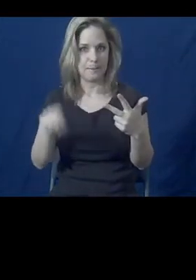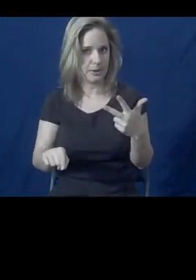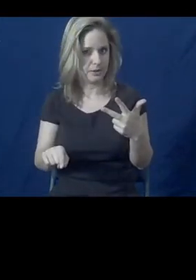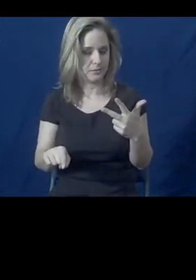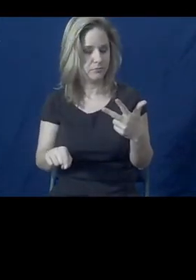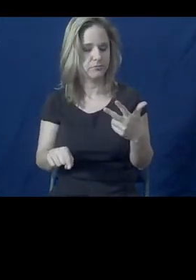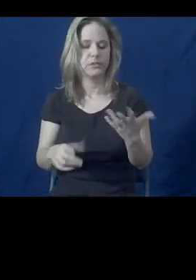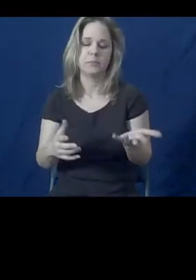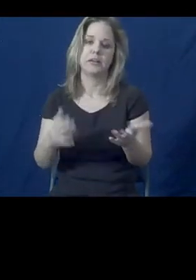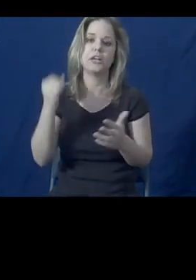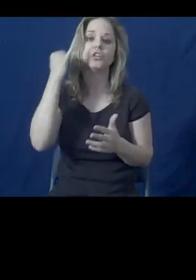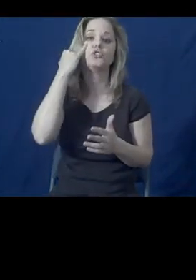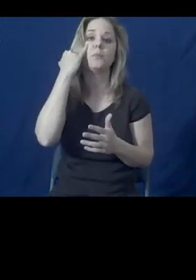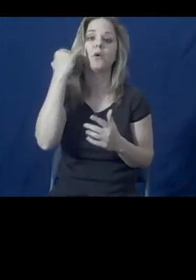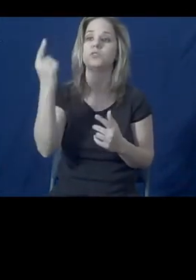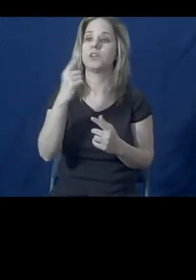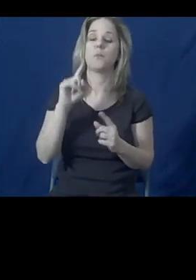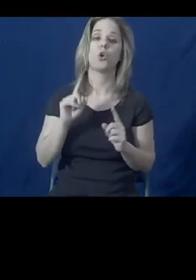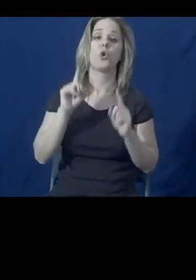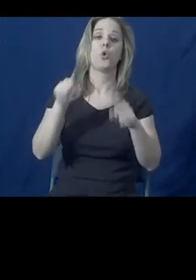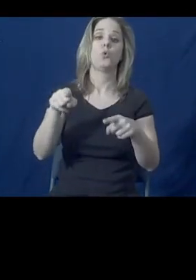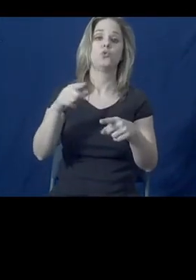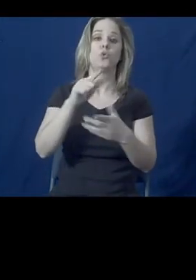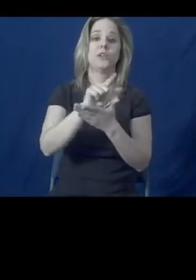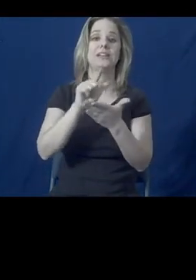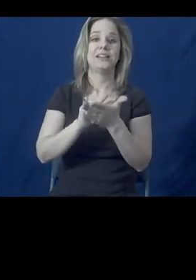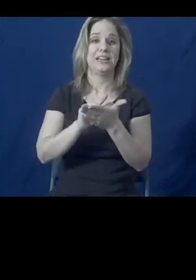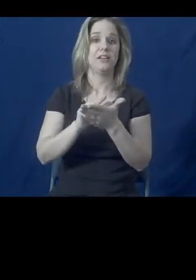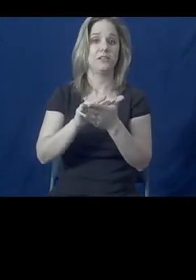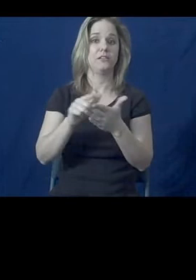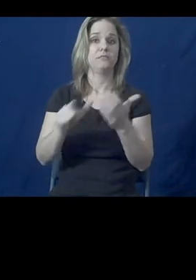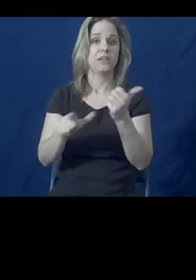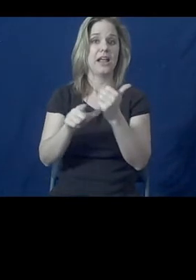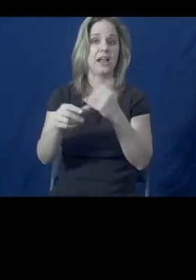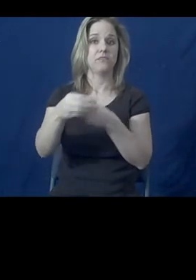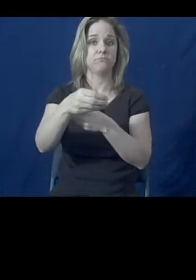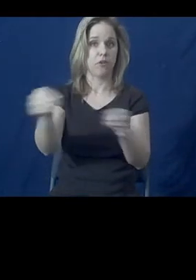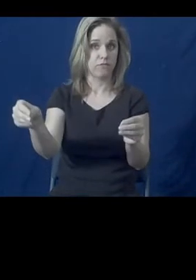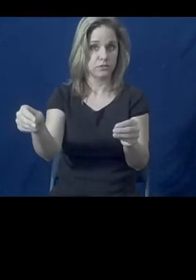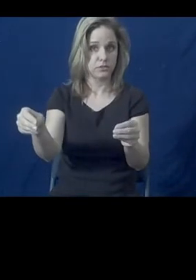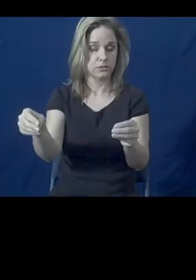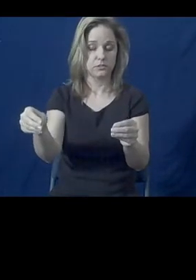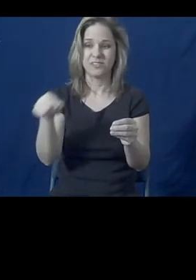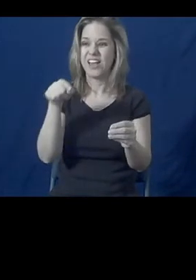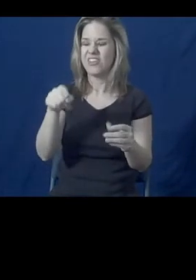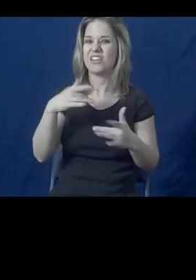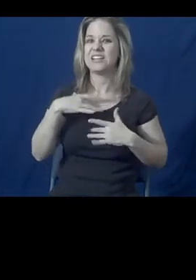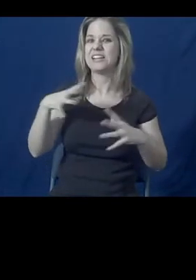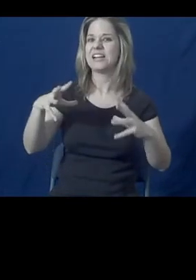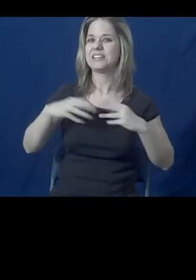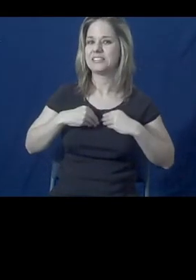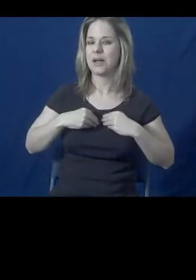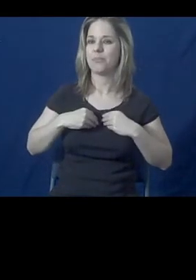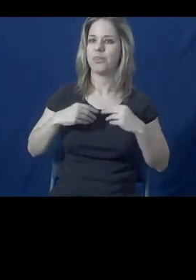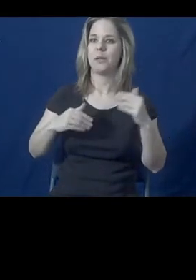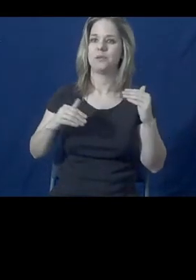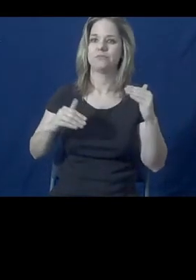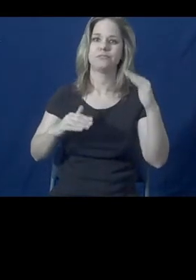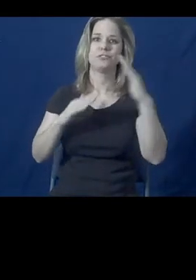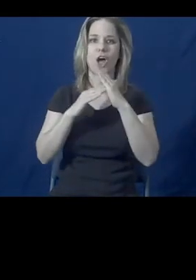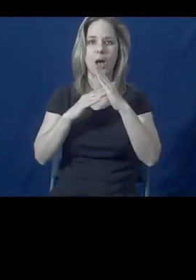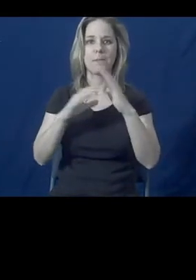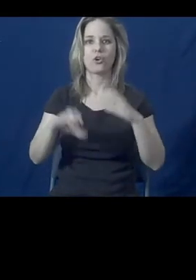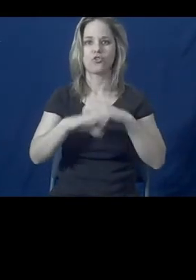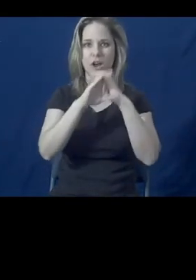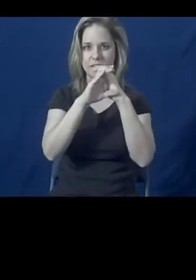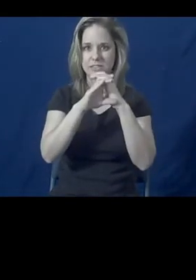someone does make it to a legal aid organization. They basically take the cases that are the greatest crises. So you might